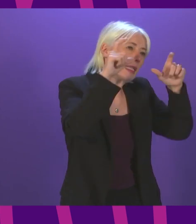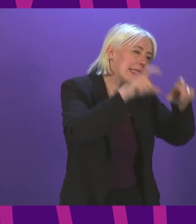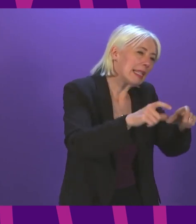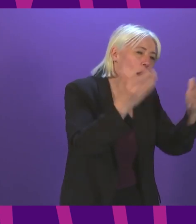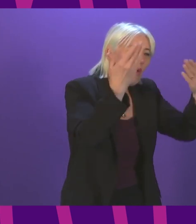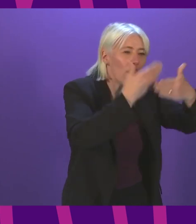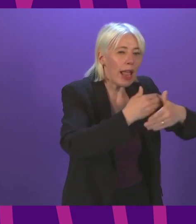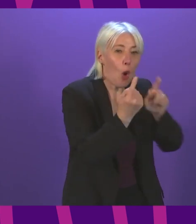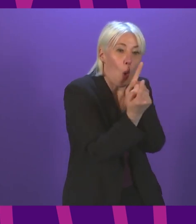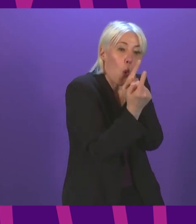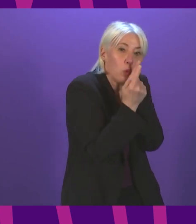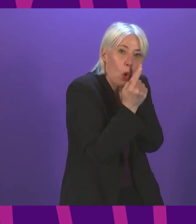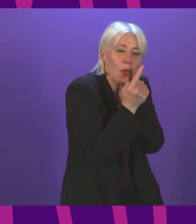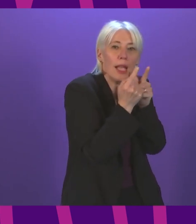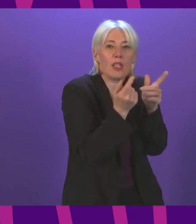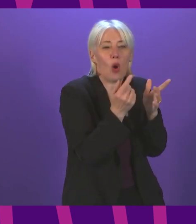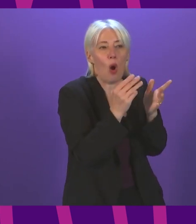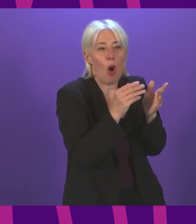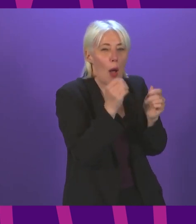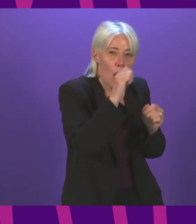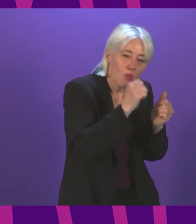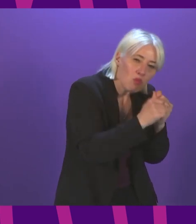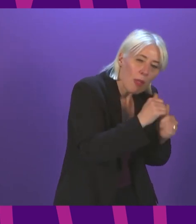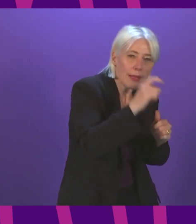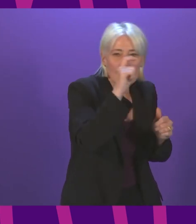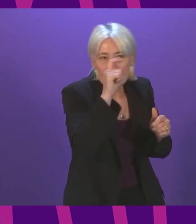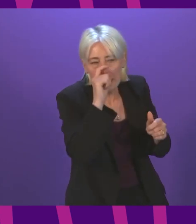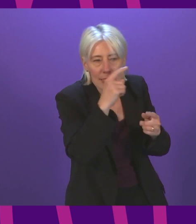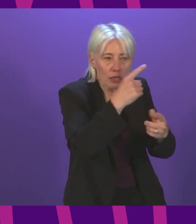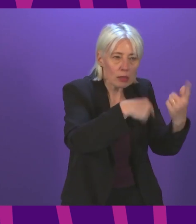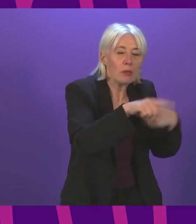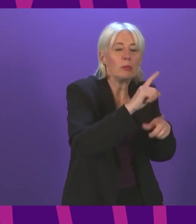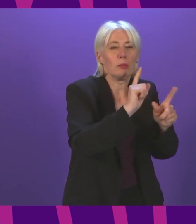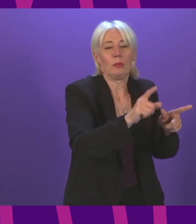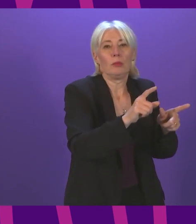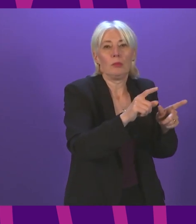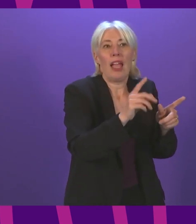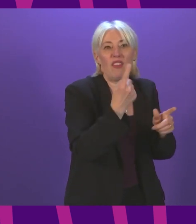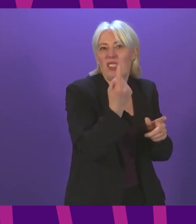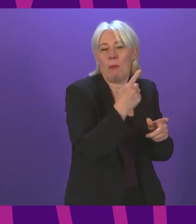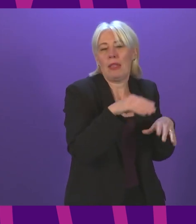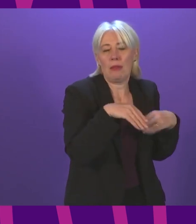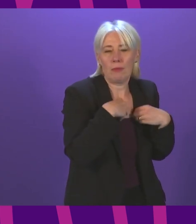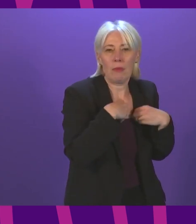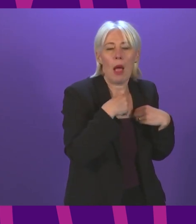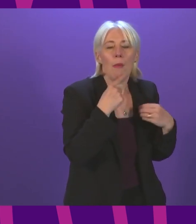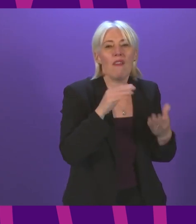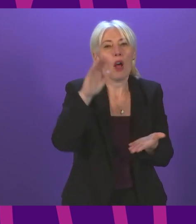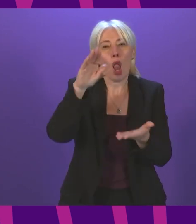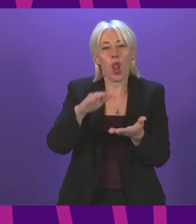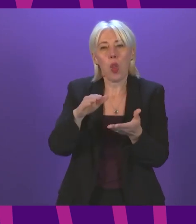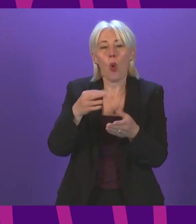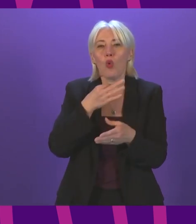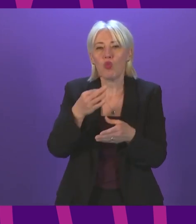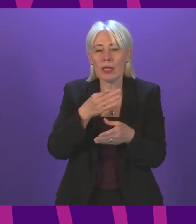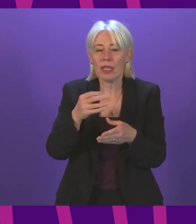close contact or where there are siblings, for example, then these will fall into that category. For lower risk contacts, letters